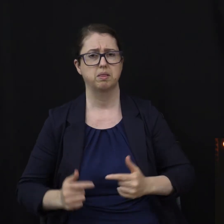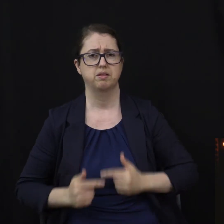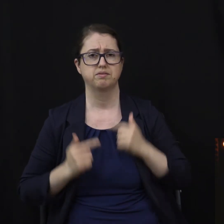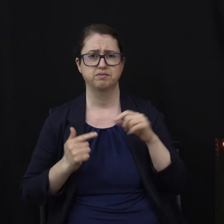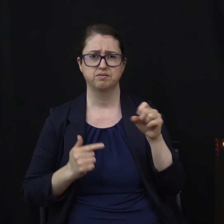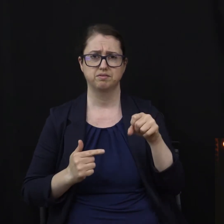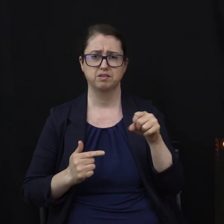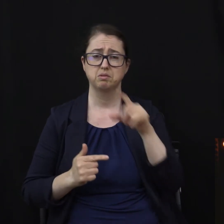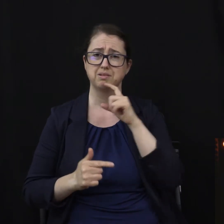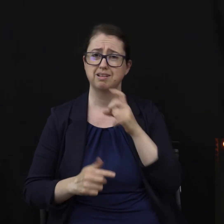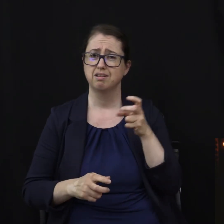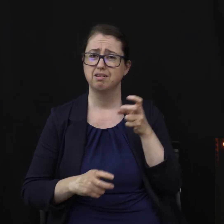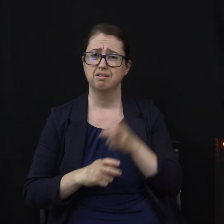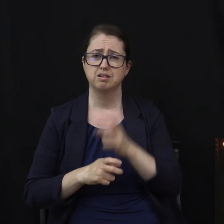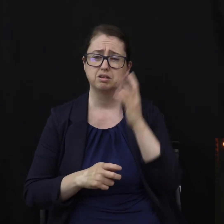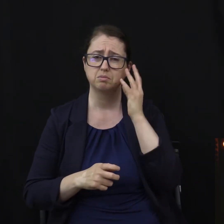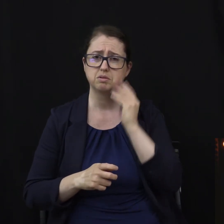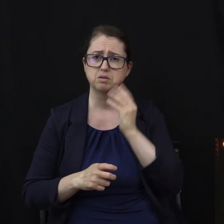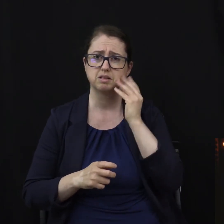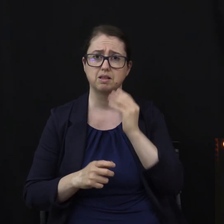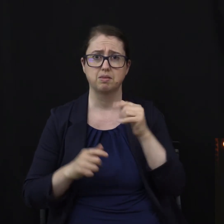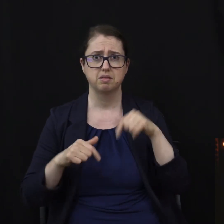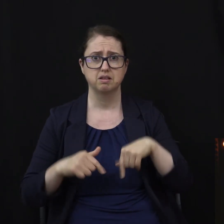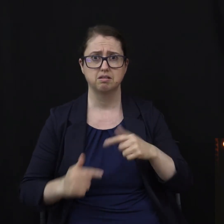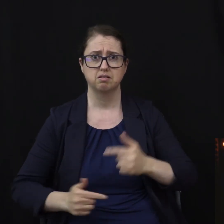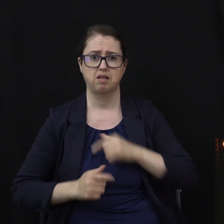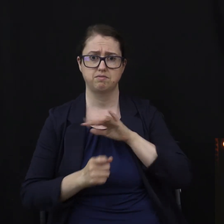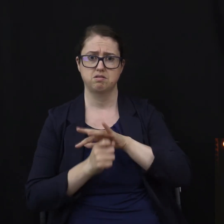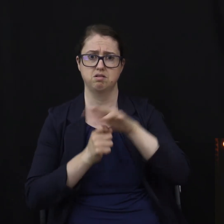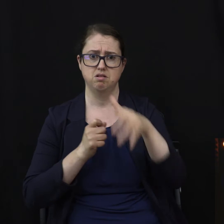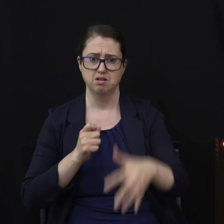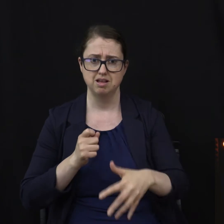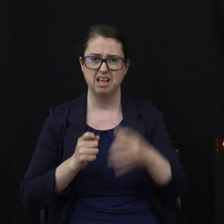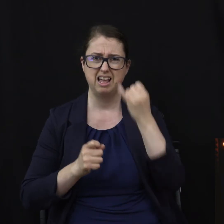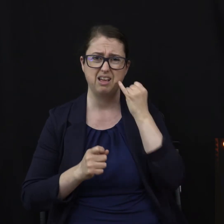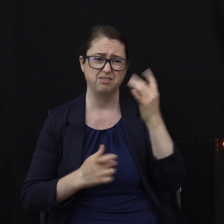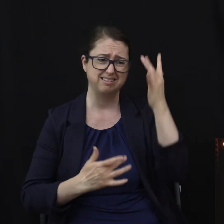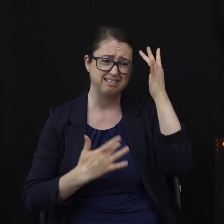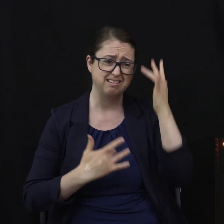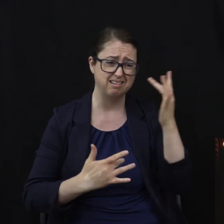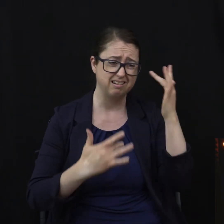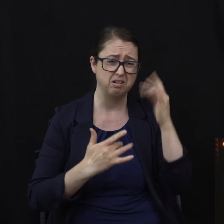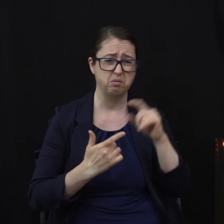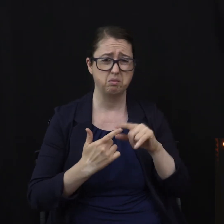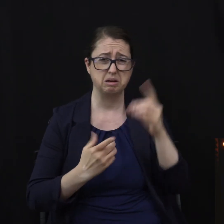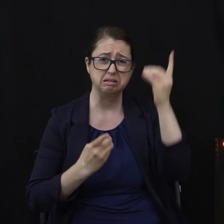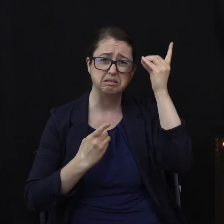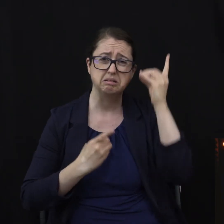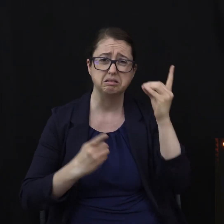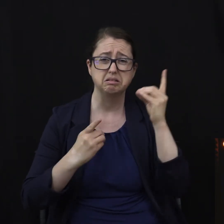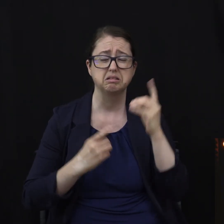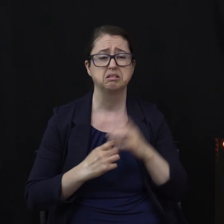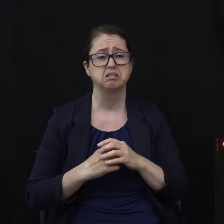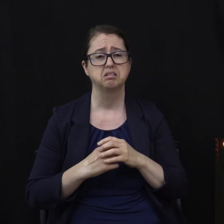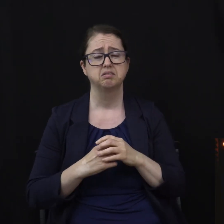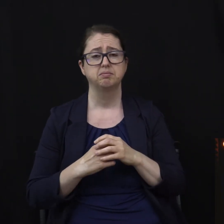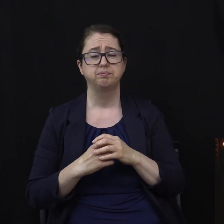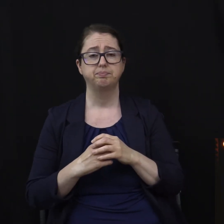experience this abundant life when we are sick or have a disease. If you take the position that